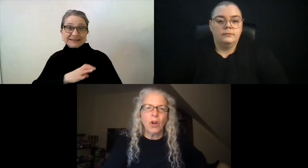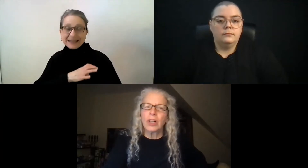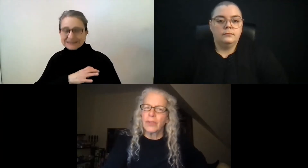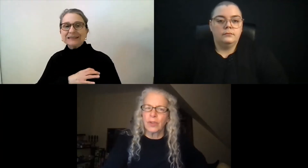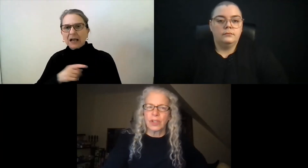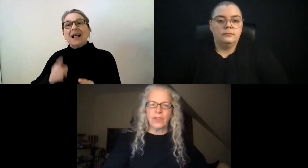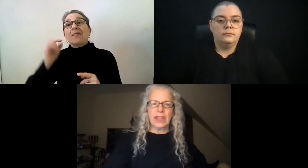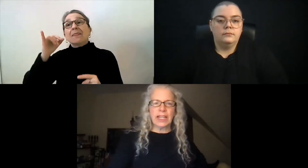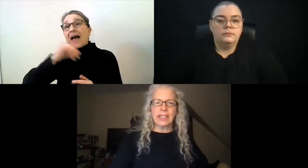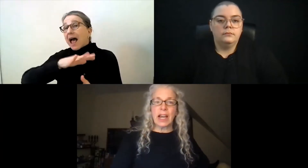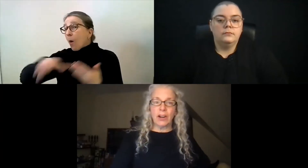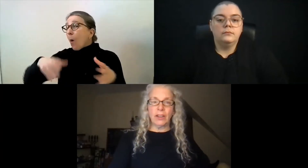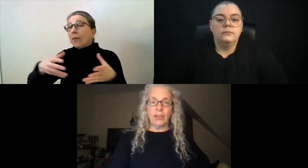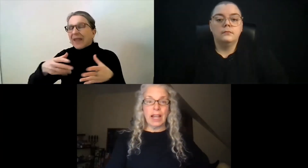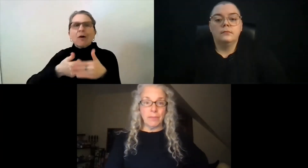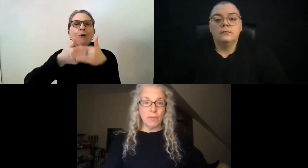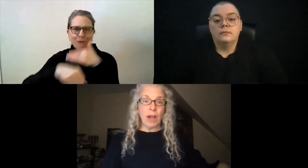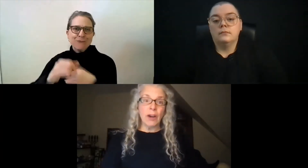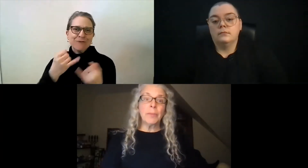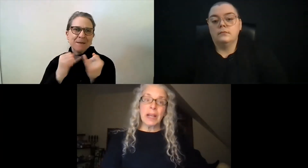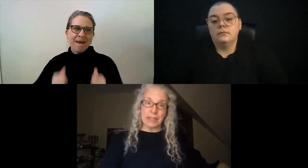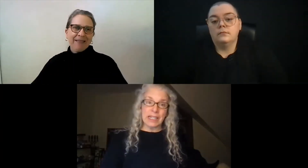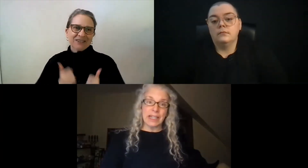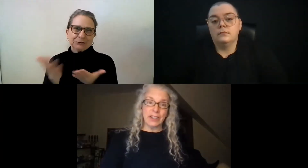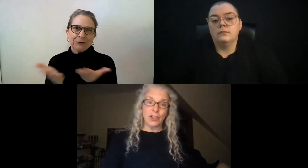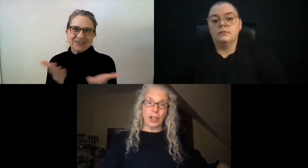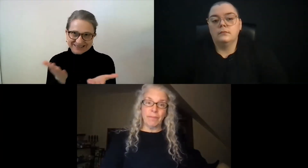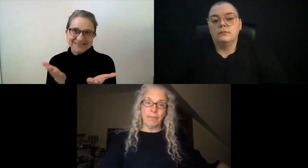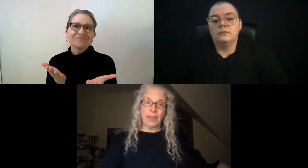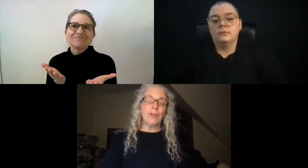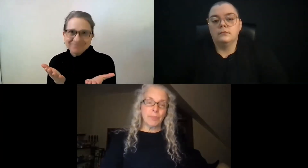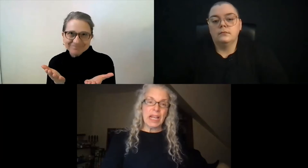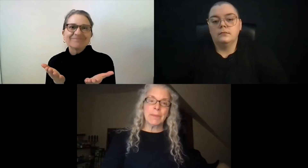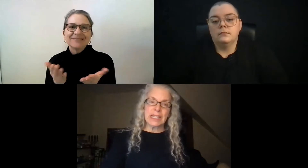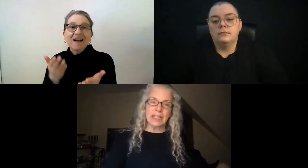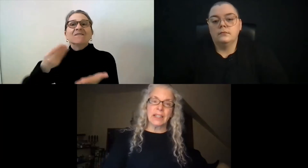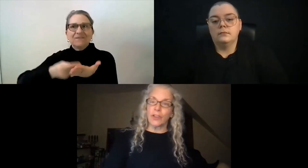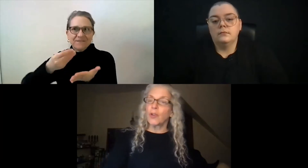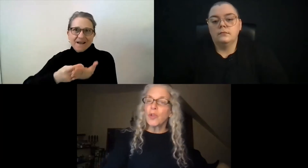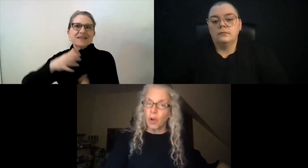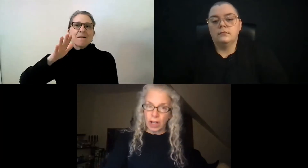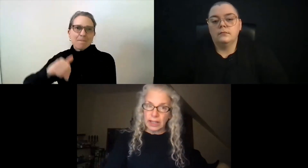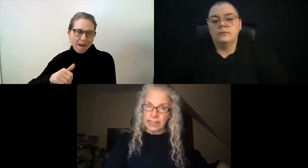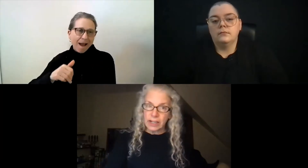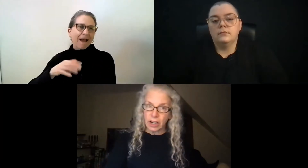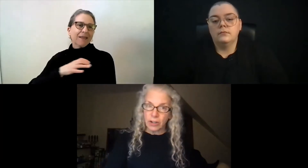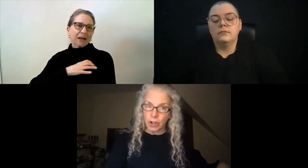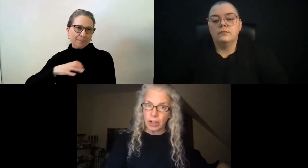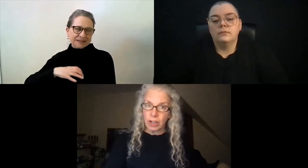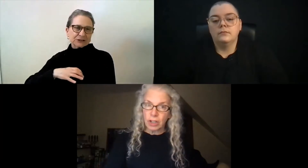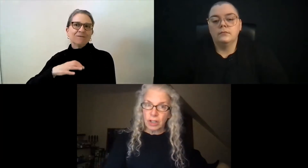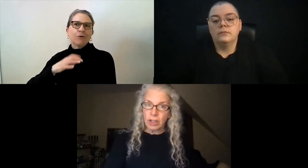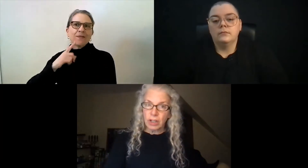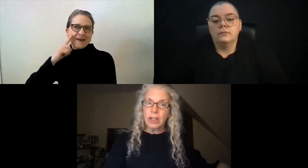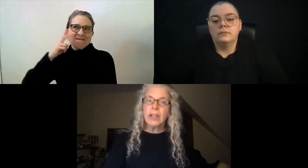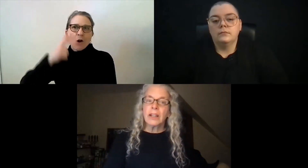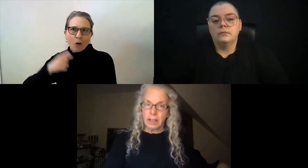all of those different things. Then how to become a citizenship, how to become a citizen. Those are all listed under